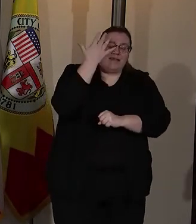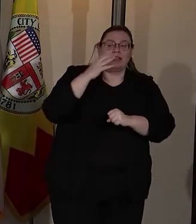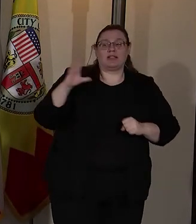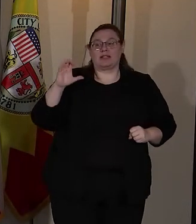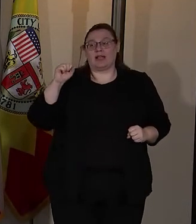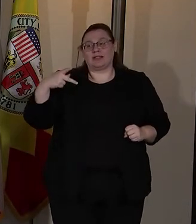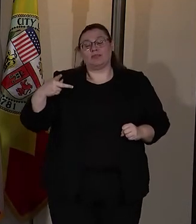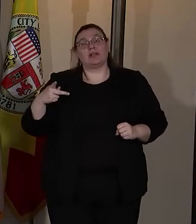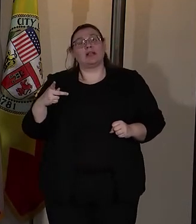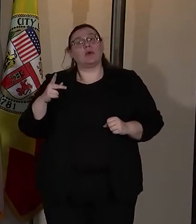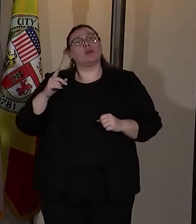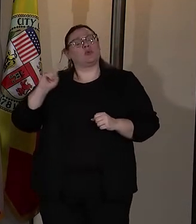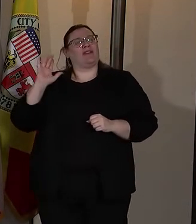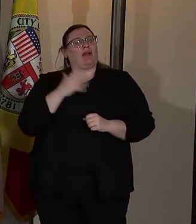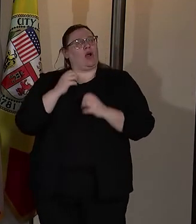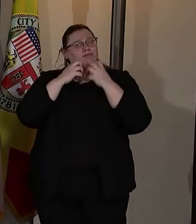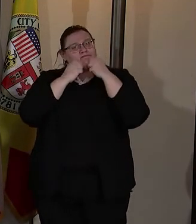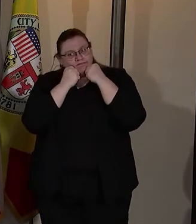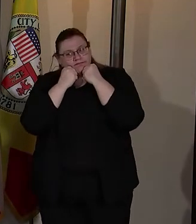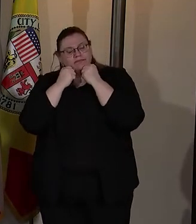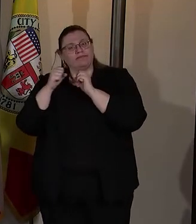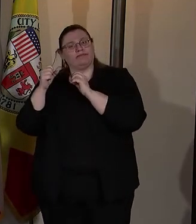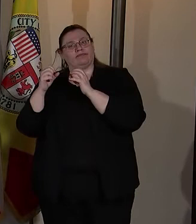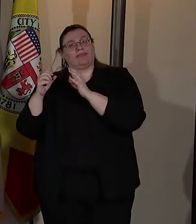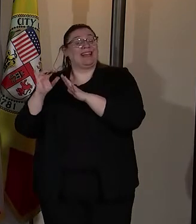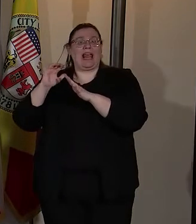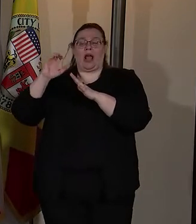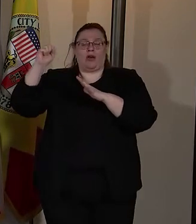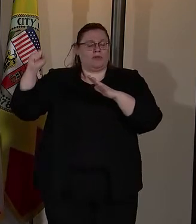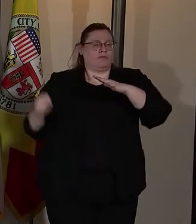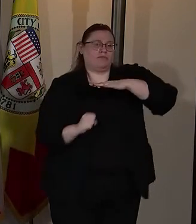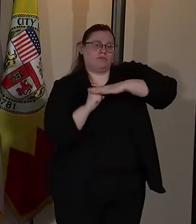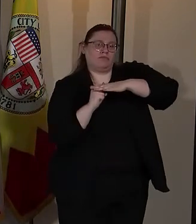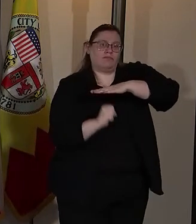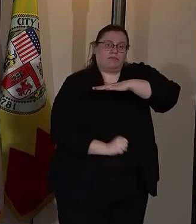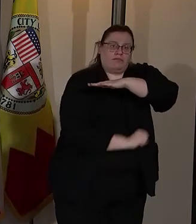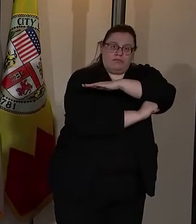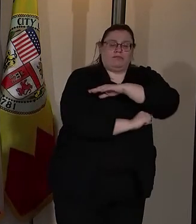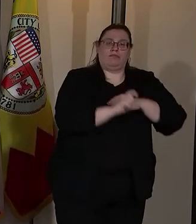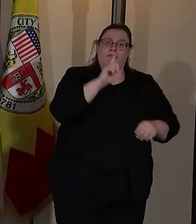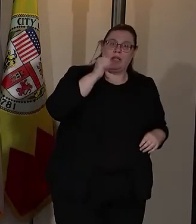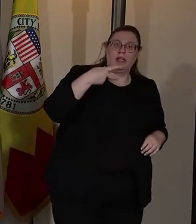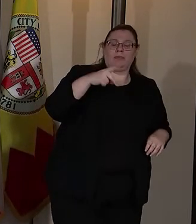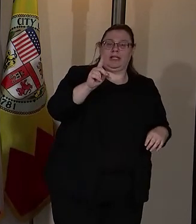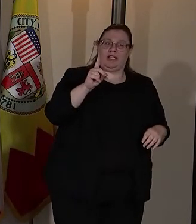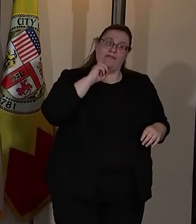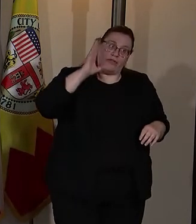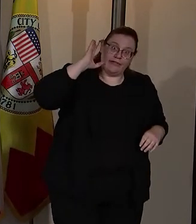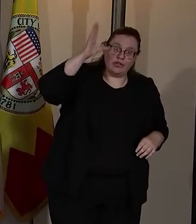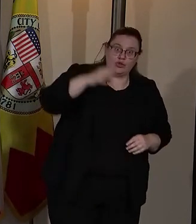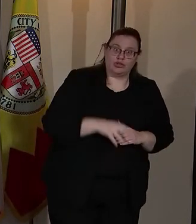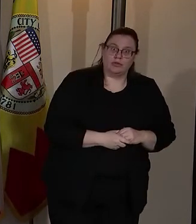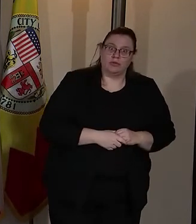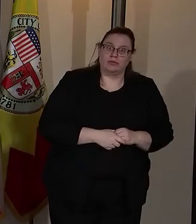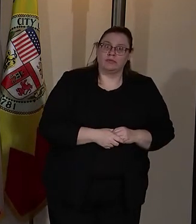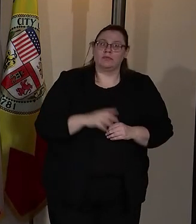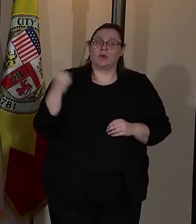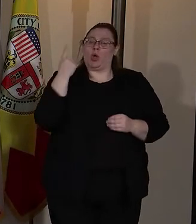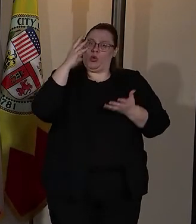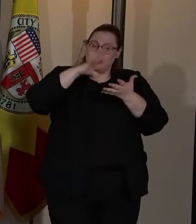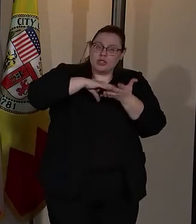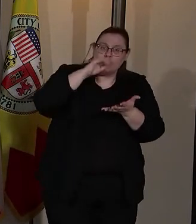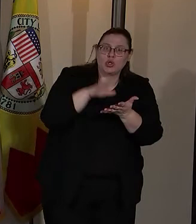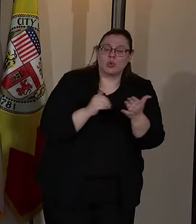from a core pillar of this department to part of the foundation of the Los Angeles Police Department in the future. We're always learning